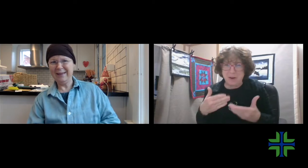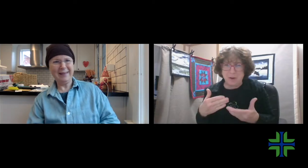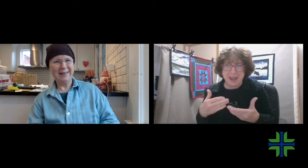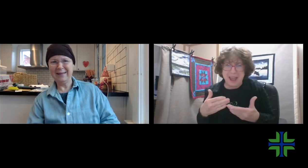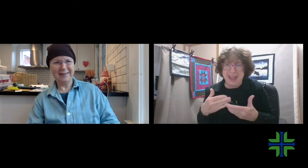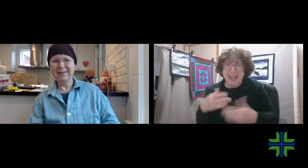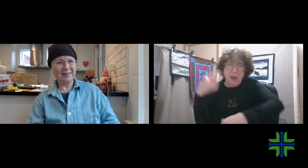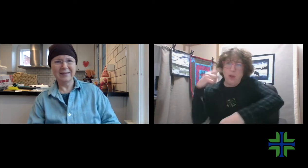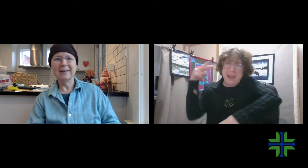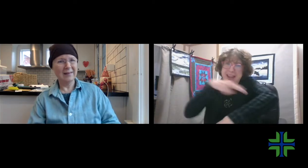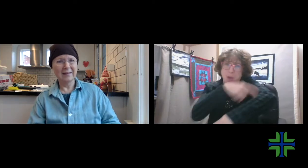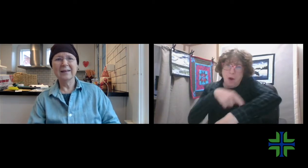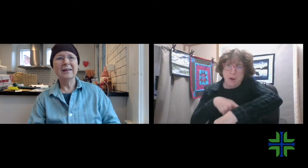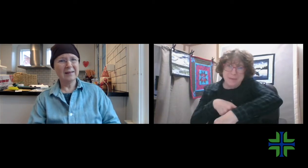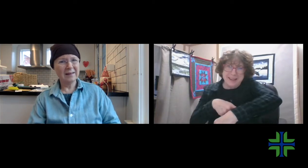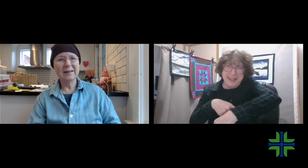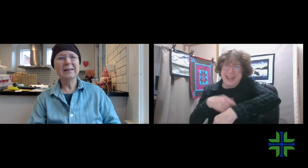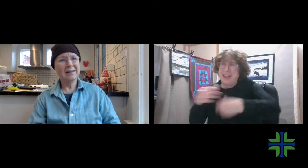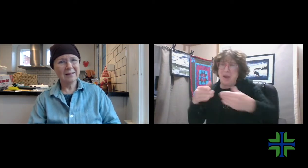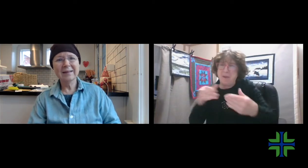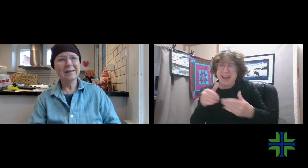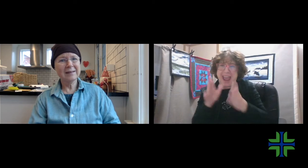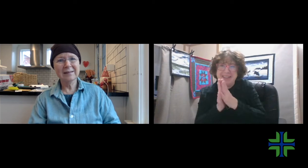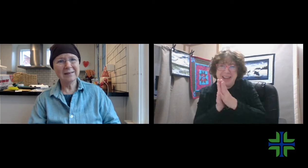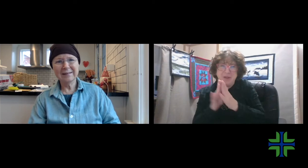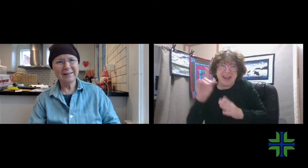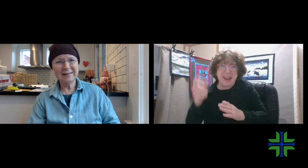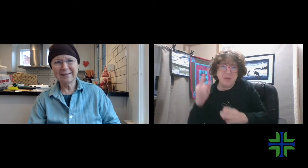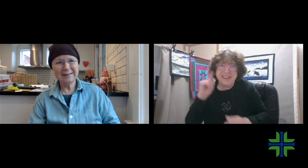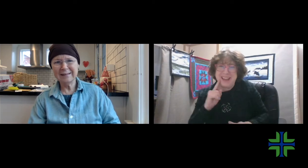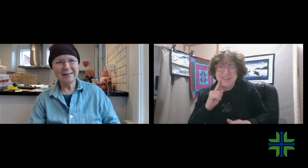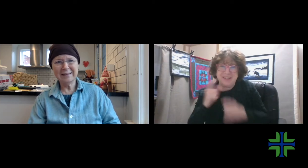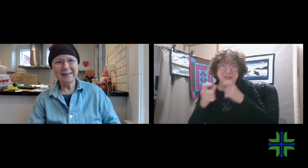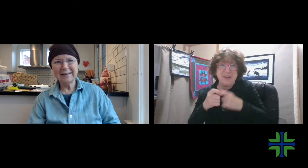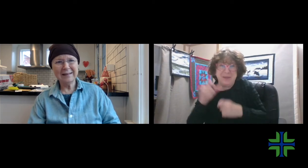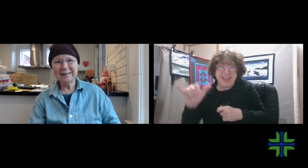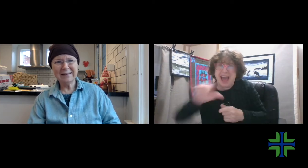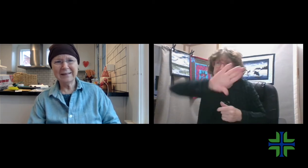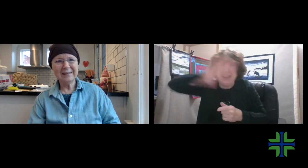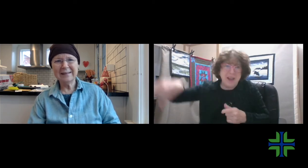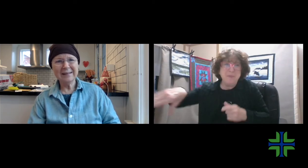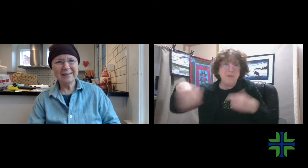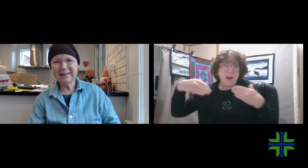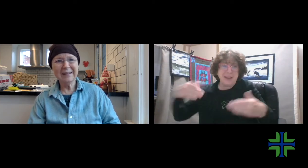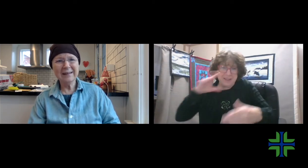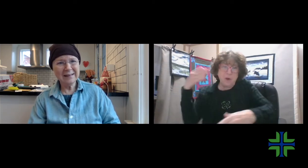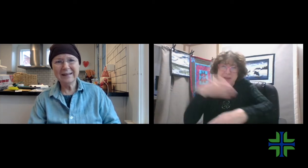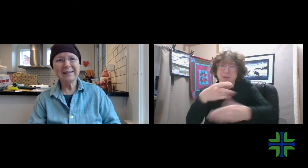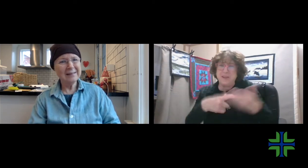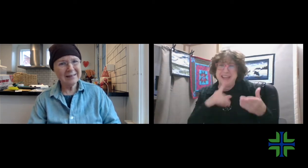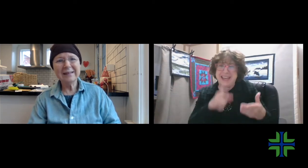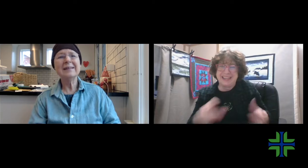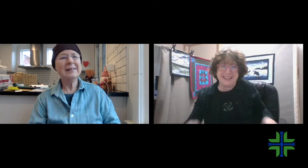doesn't matter. Look at his arm. I'm not asking you to diagnose his Deafness or deal with that. Move on.